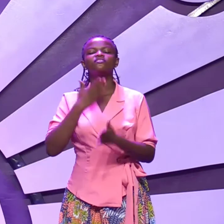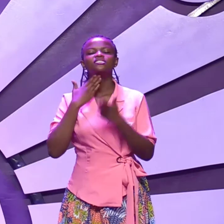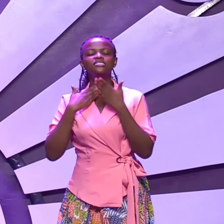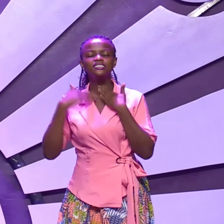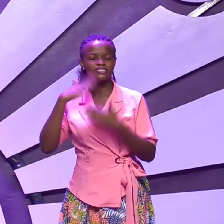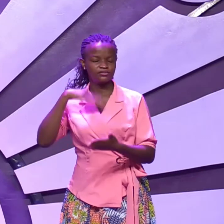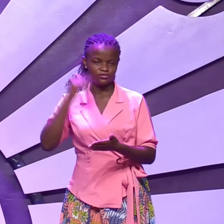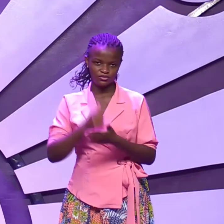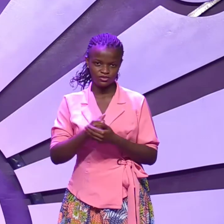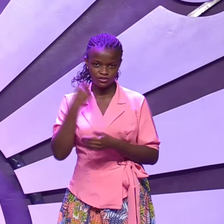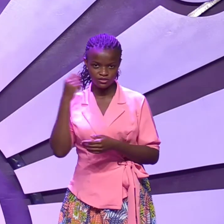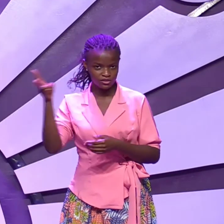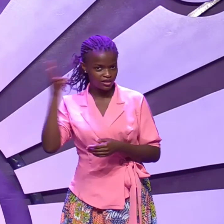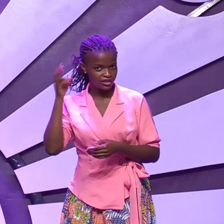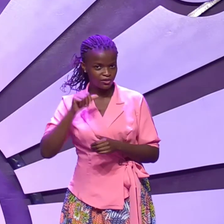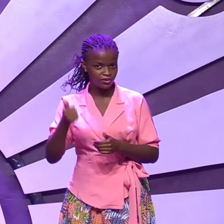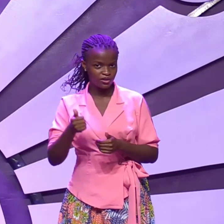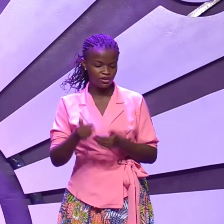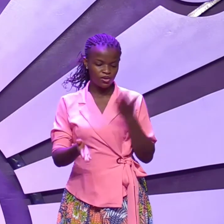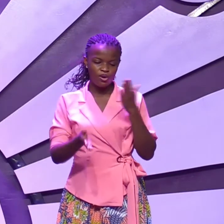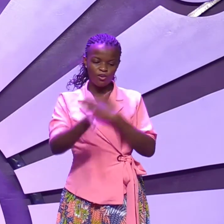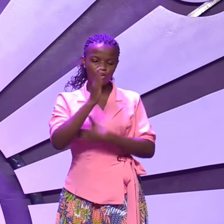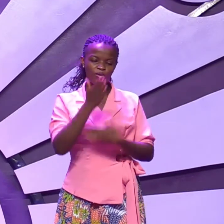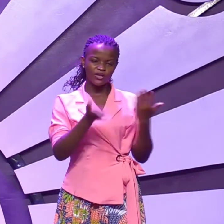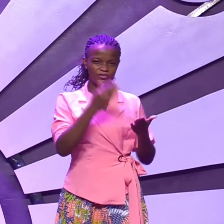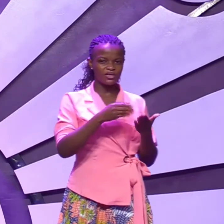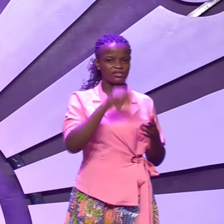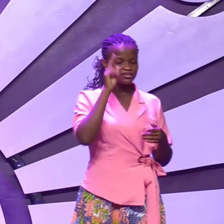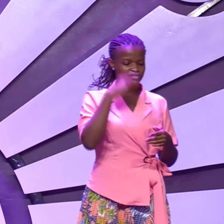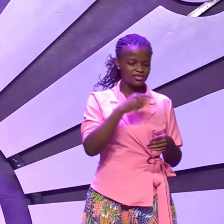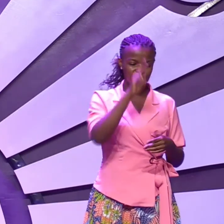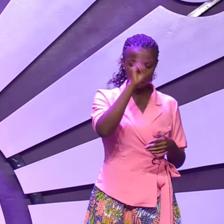did you hear that God may say no to what you want